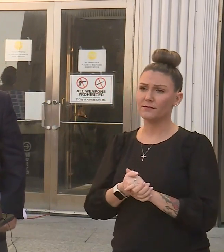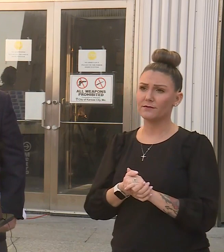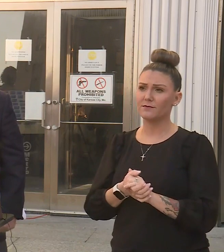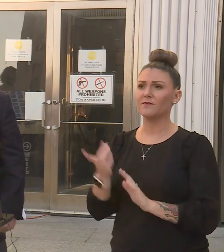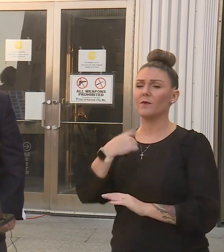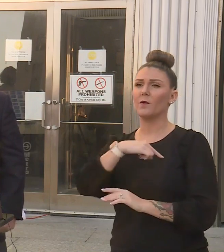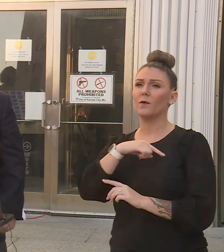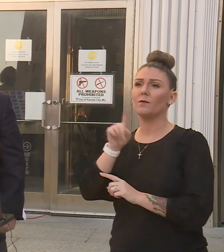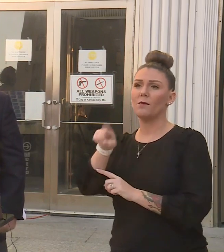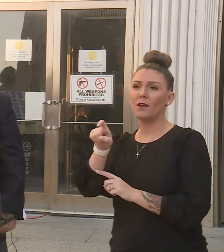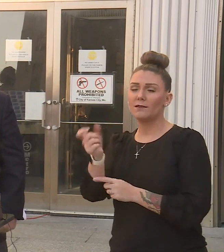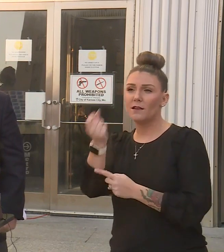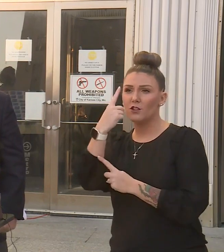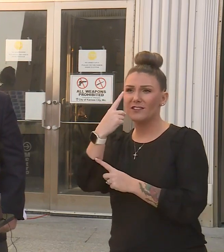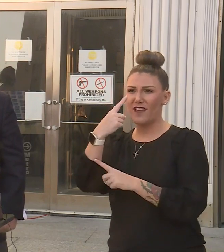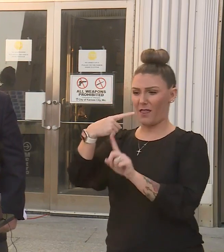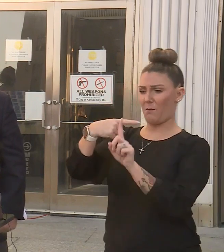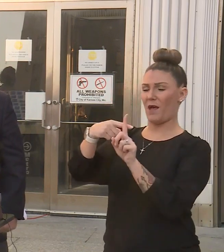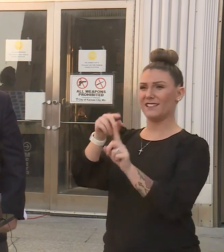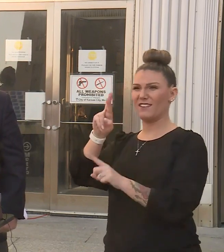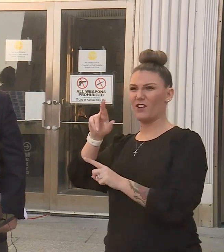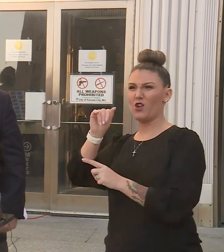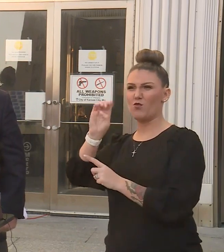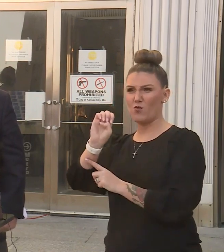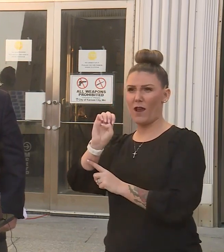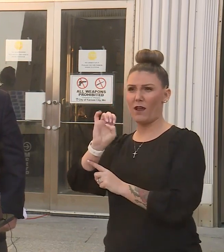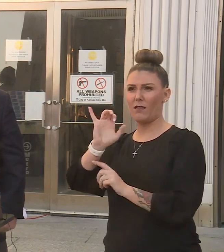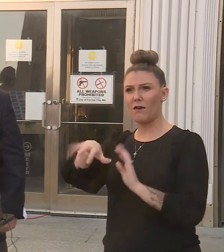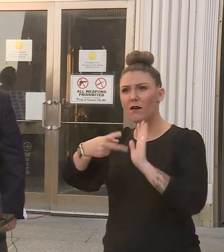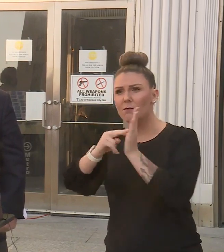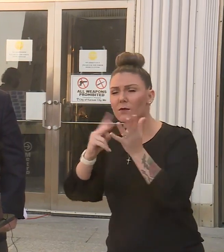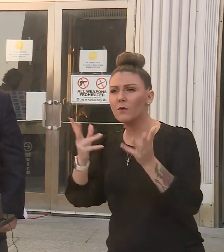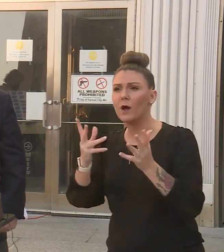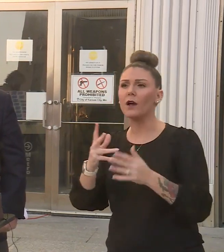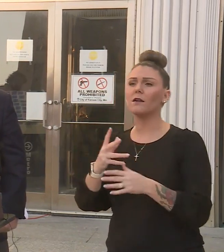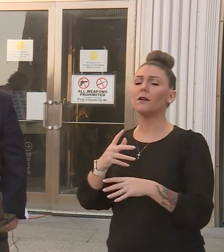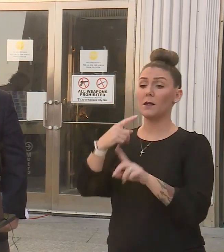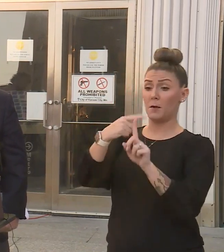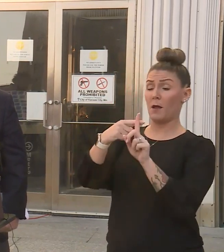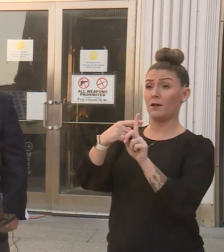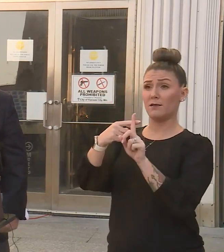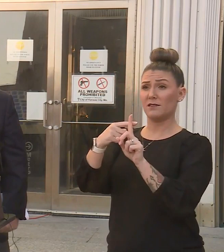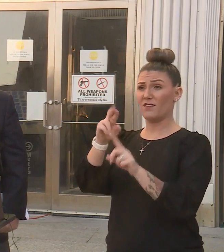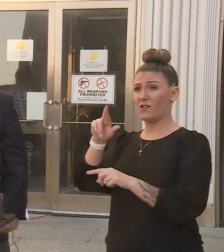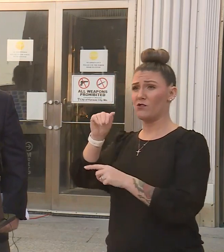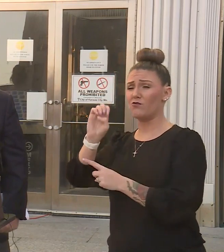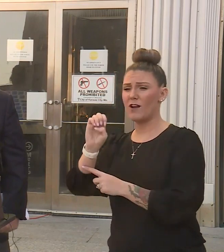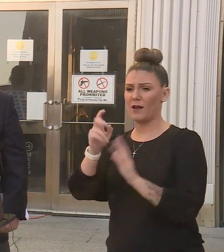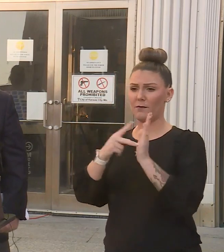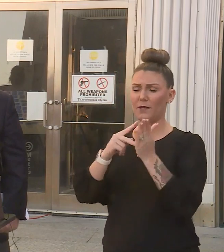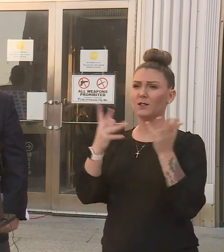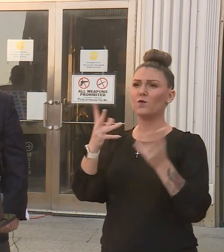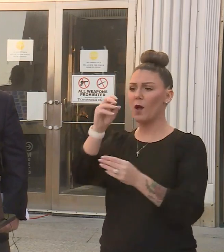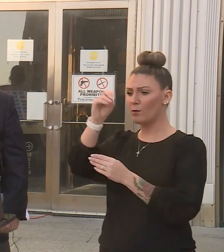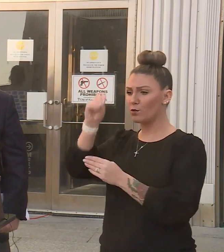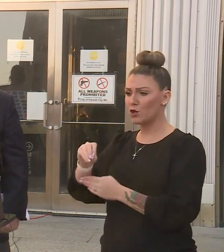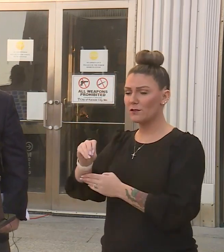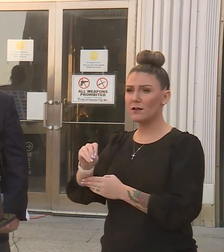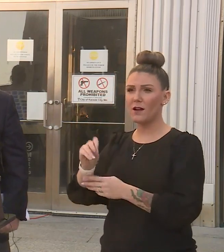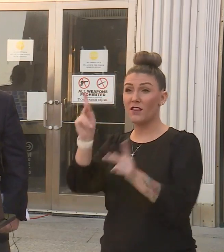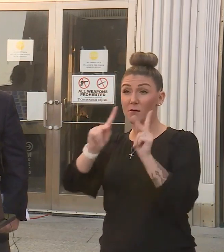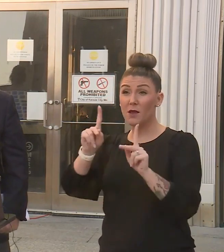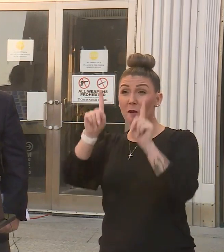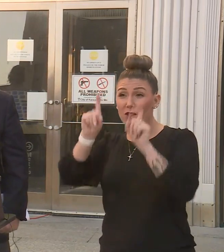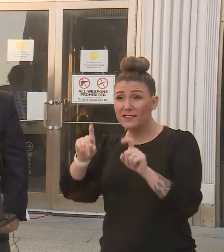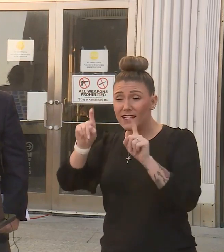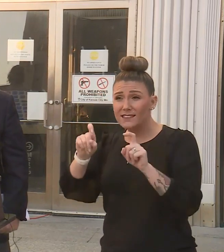we have to understand positivity rate a little bit. Positivity rate means what percentage of the folks that were tested